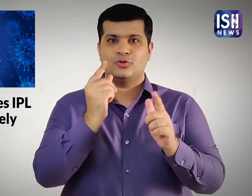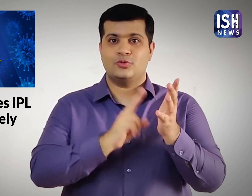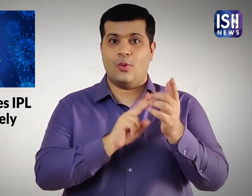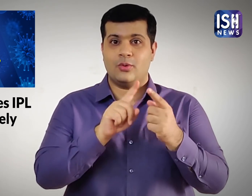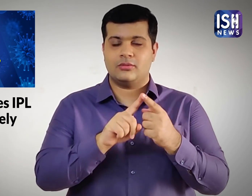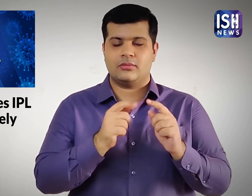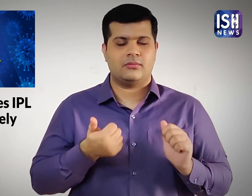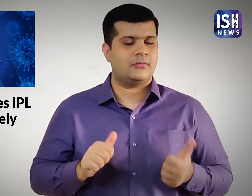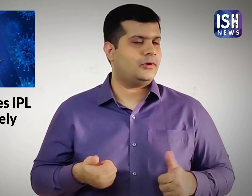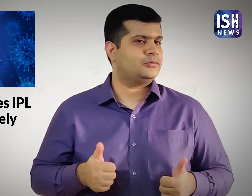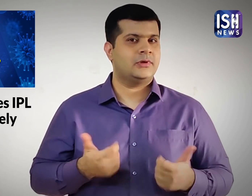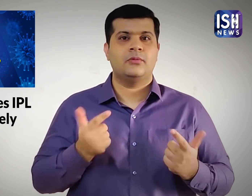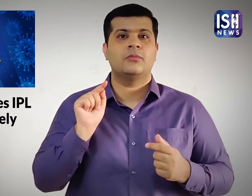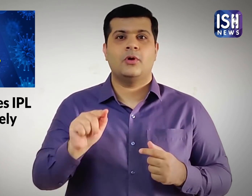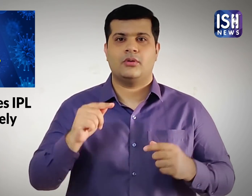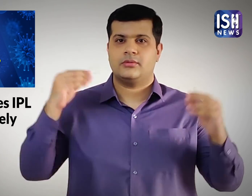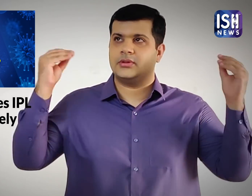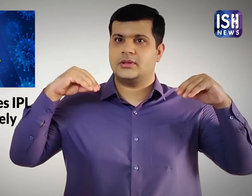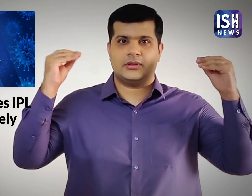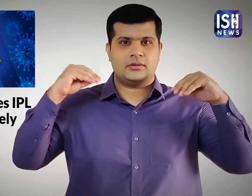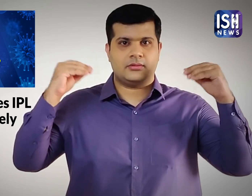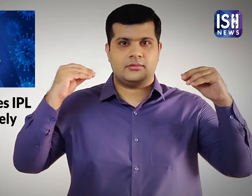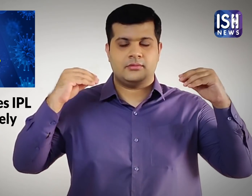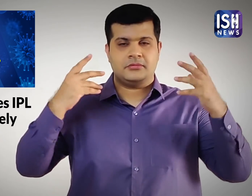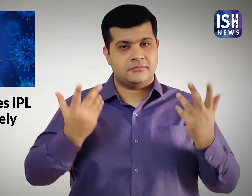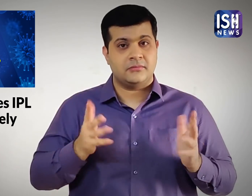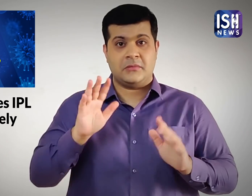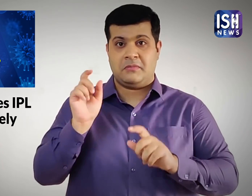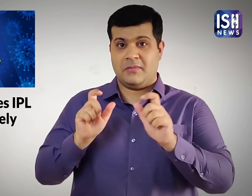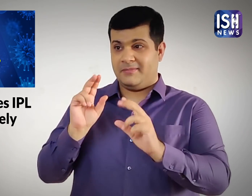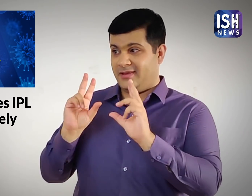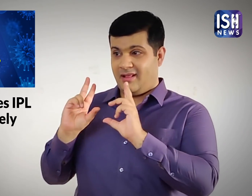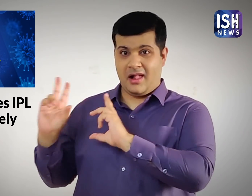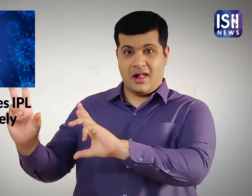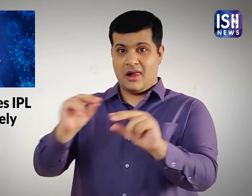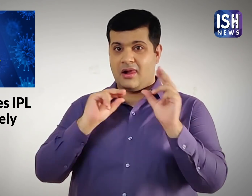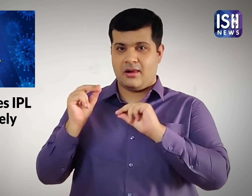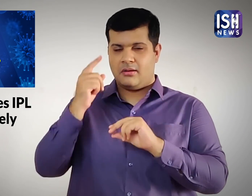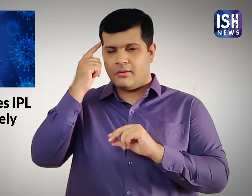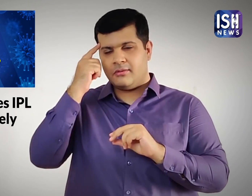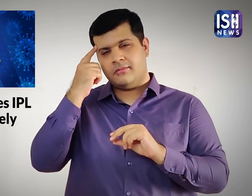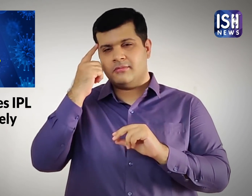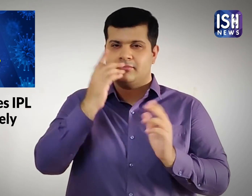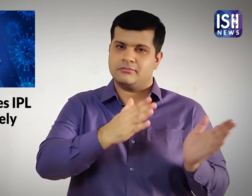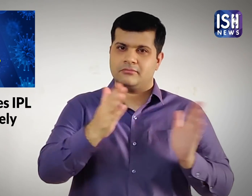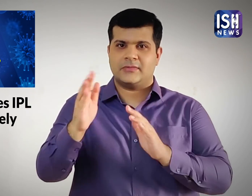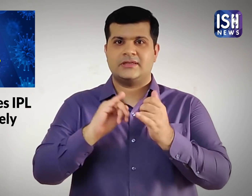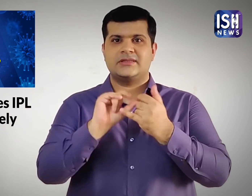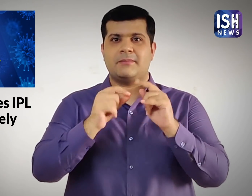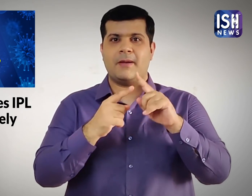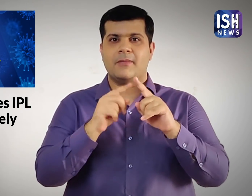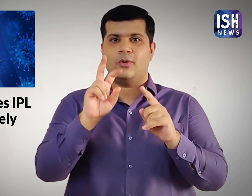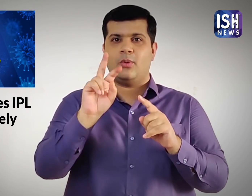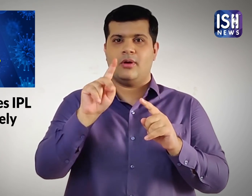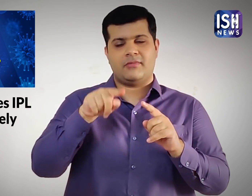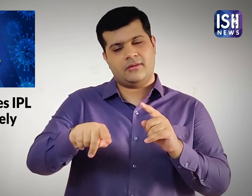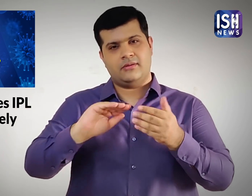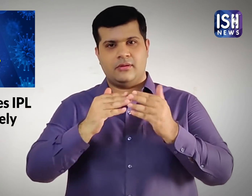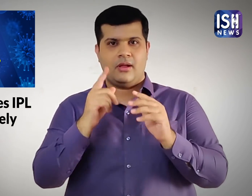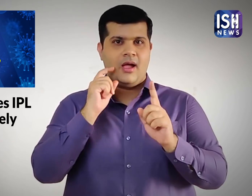IPL will not be possible in June as well because of the start of the monsoon in India but according to rumours the IPL may be